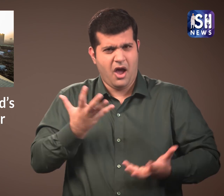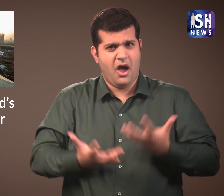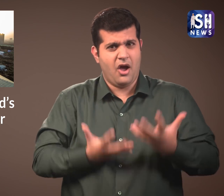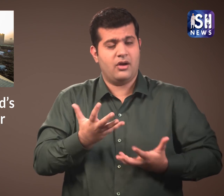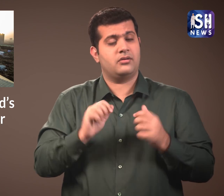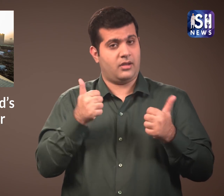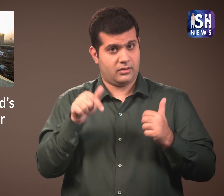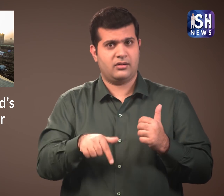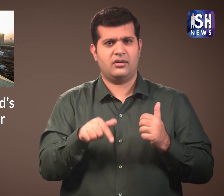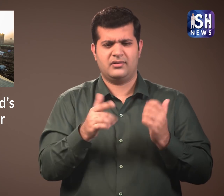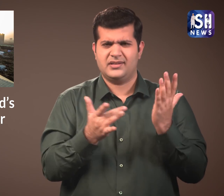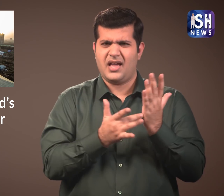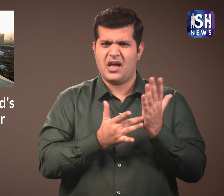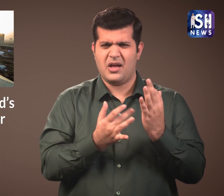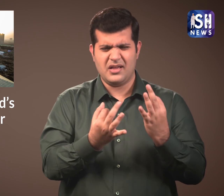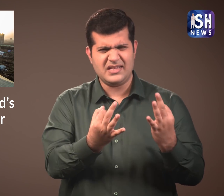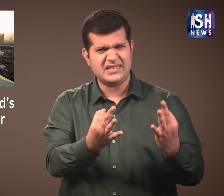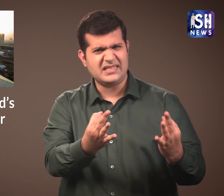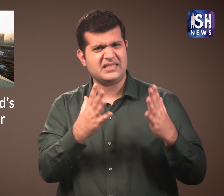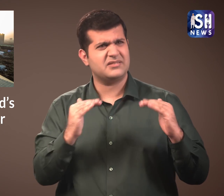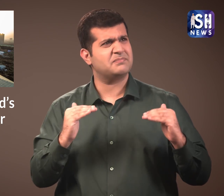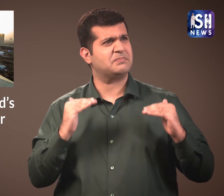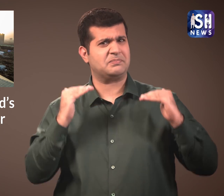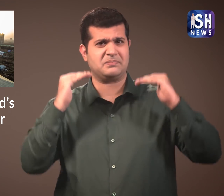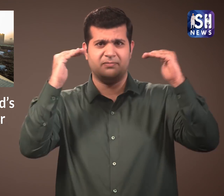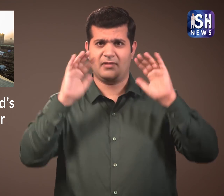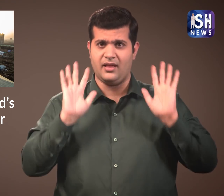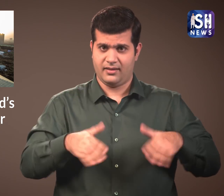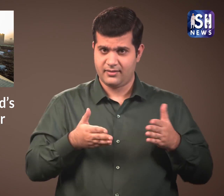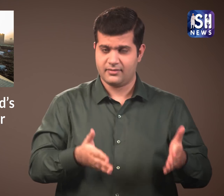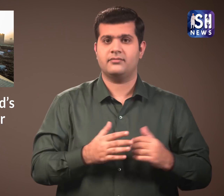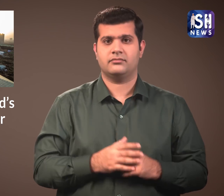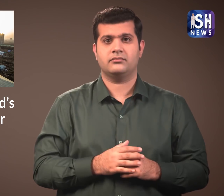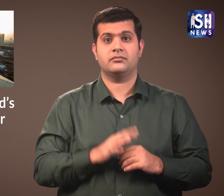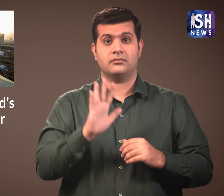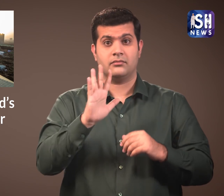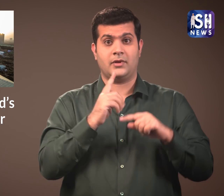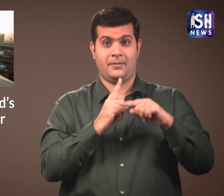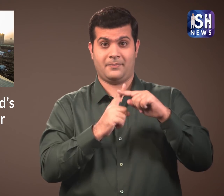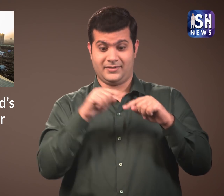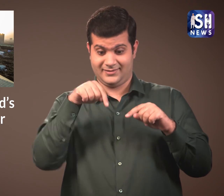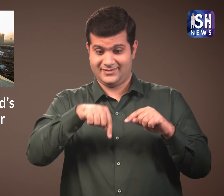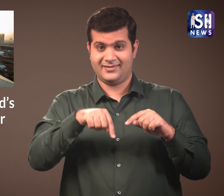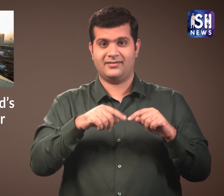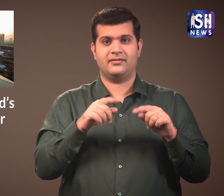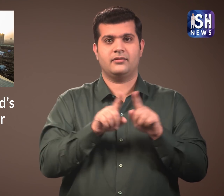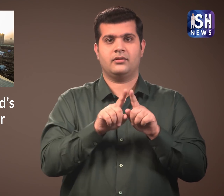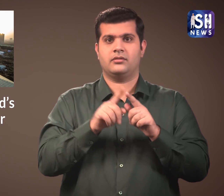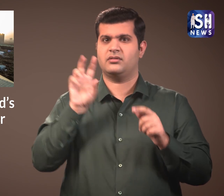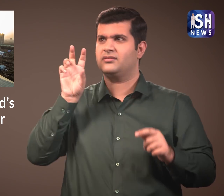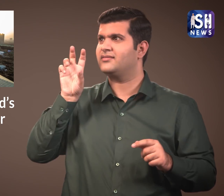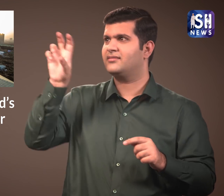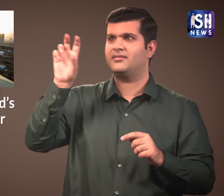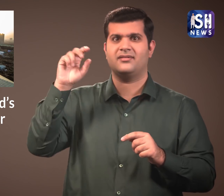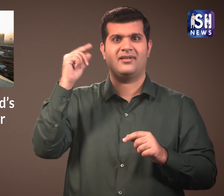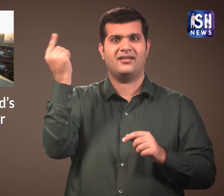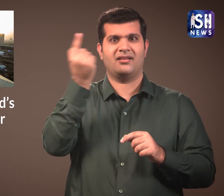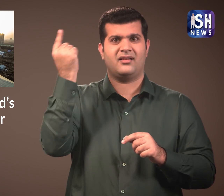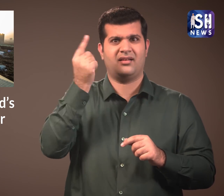still be able to absorb maximum heat due to its advanced technology. The air purifier does not need a lot of electricity